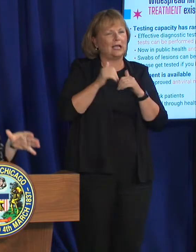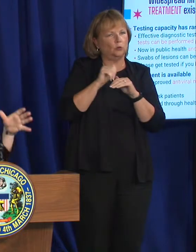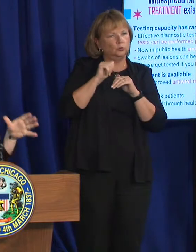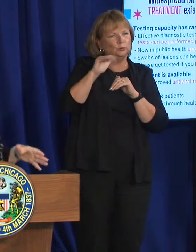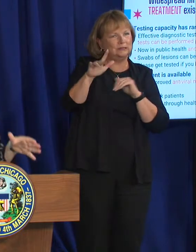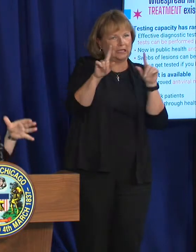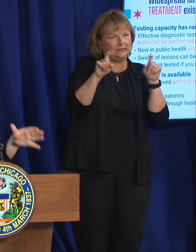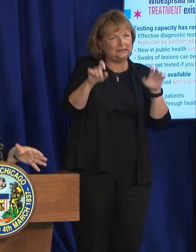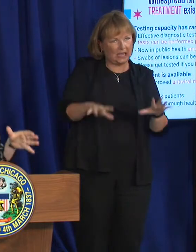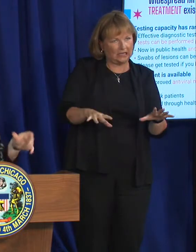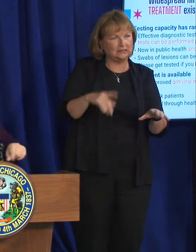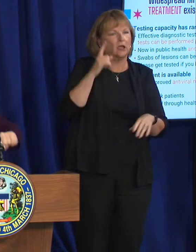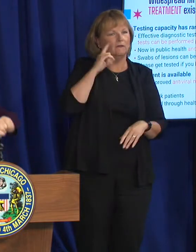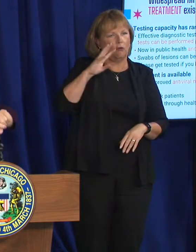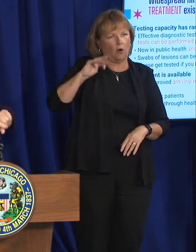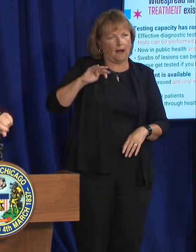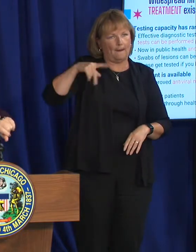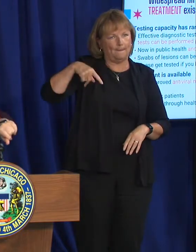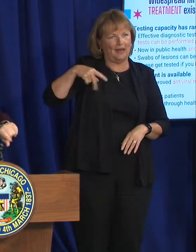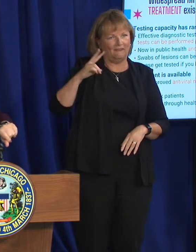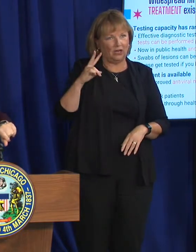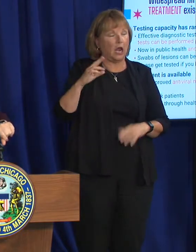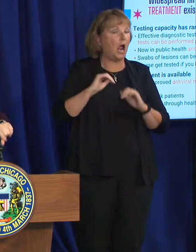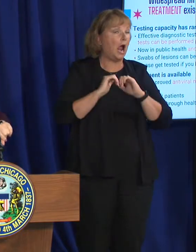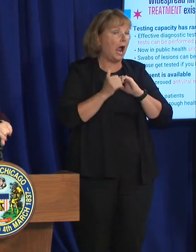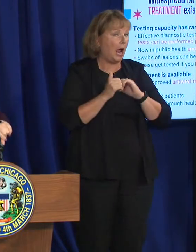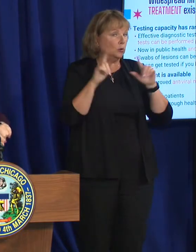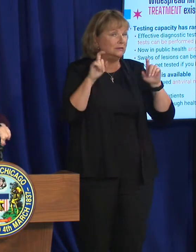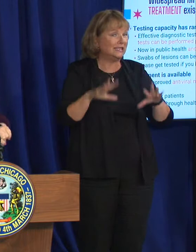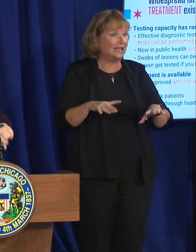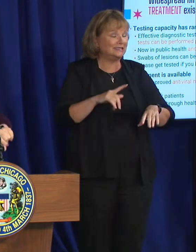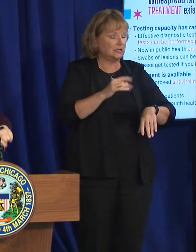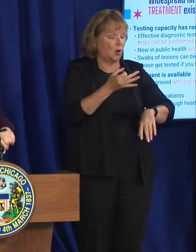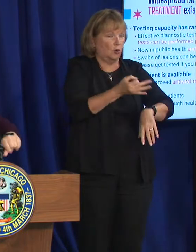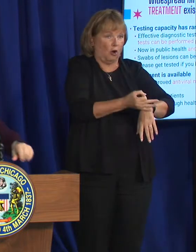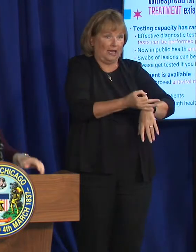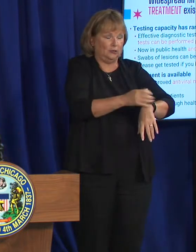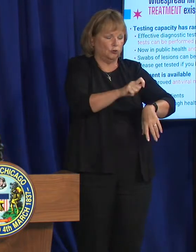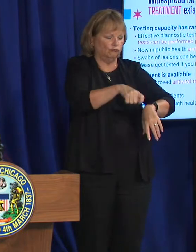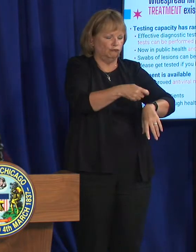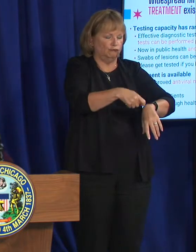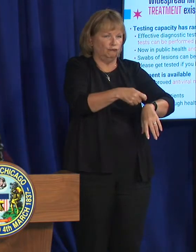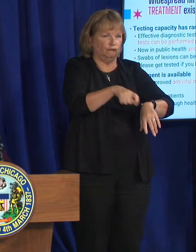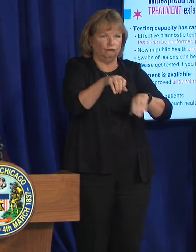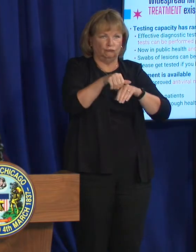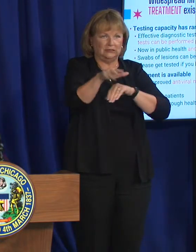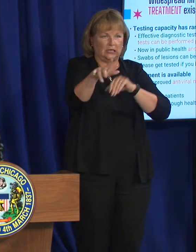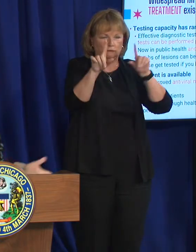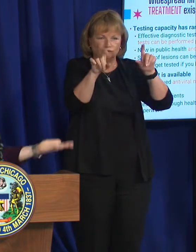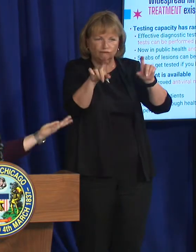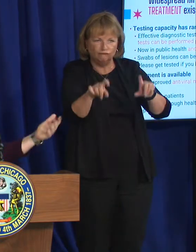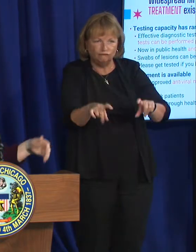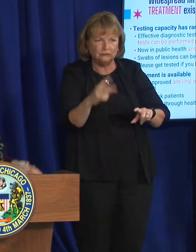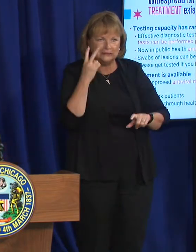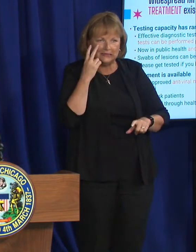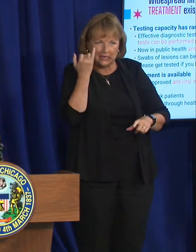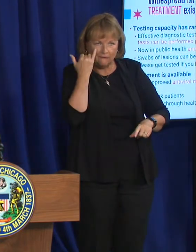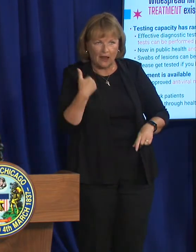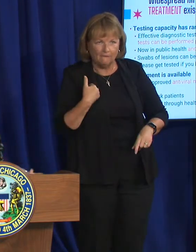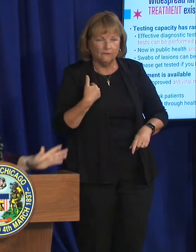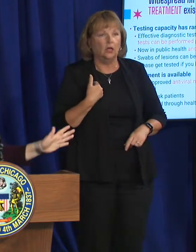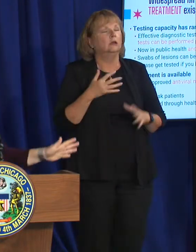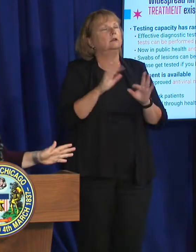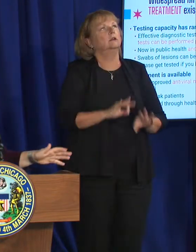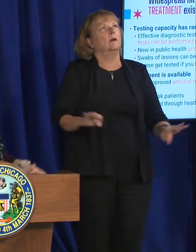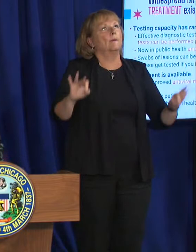a test for this virus. You generally test by swabbing the lesion. And we really want you to